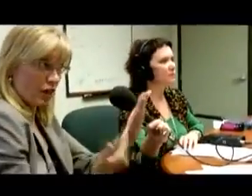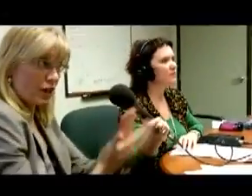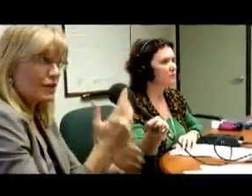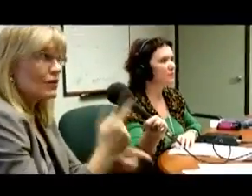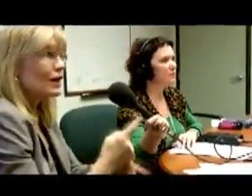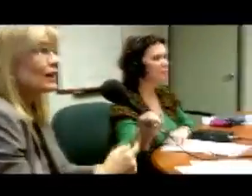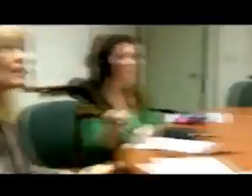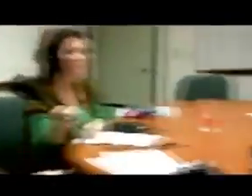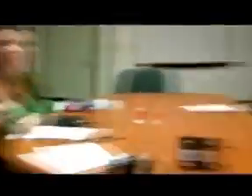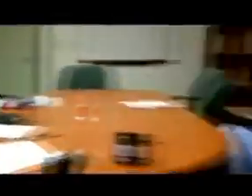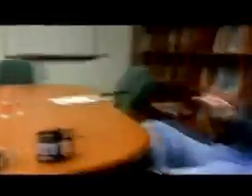Right.